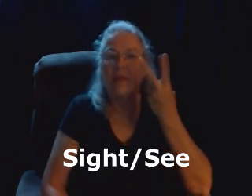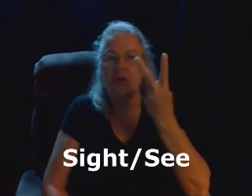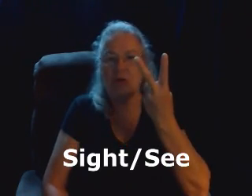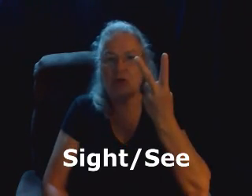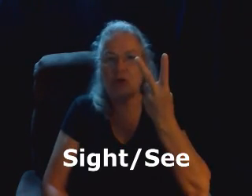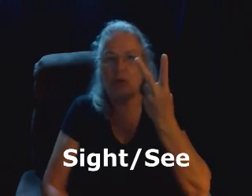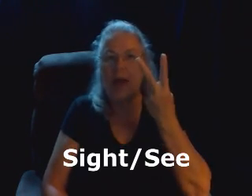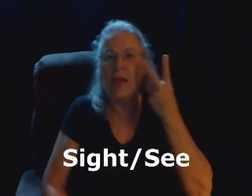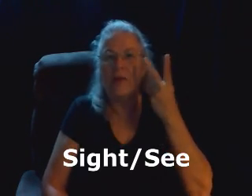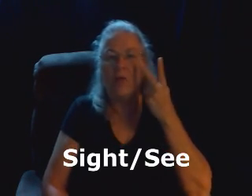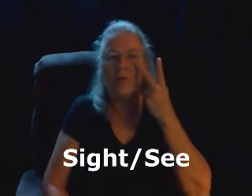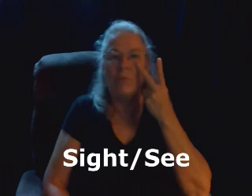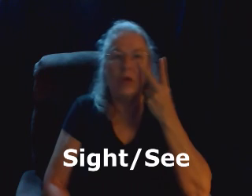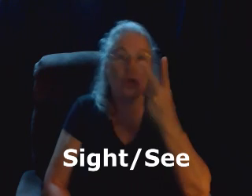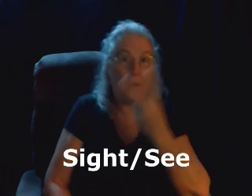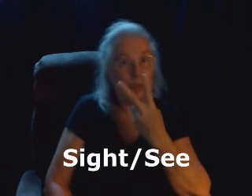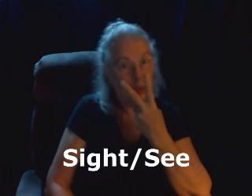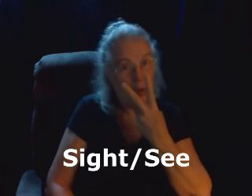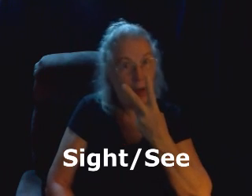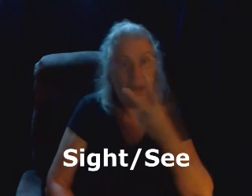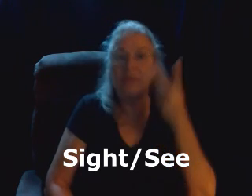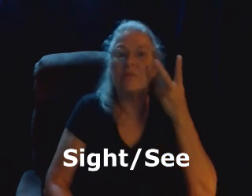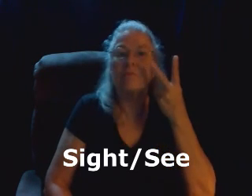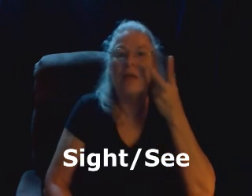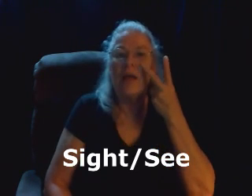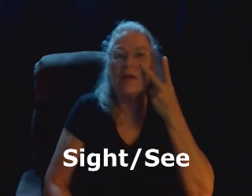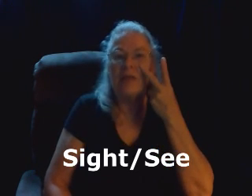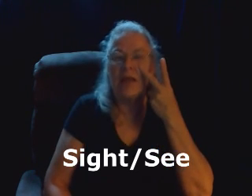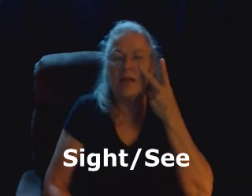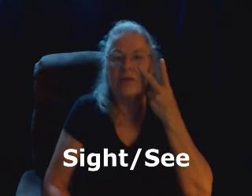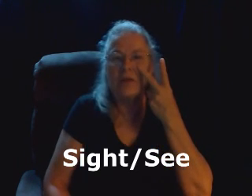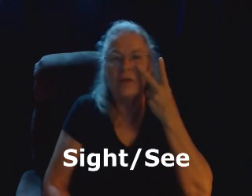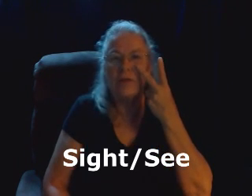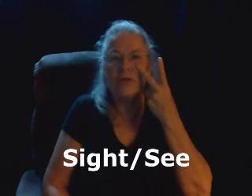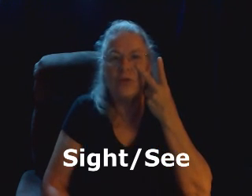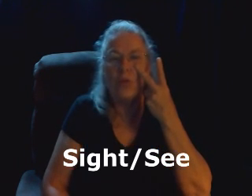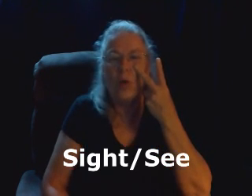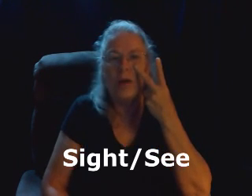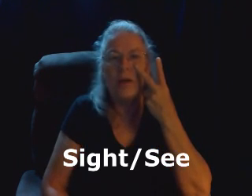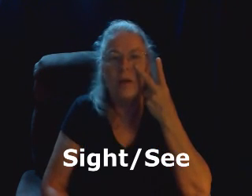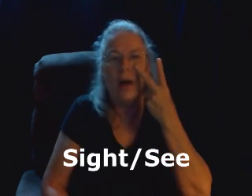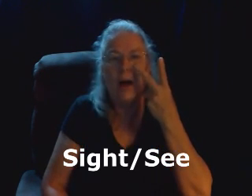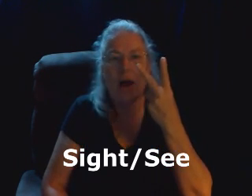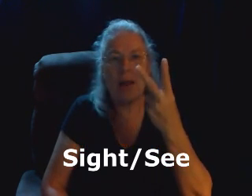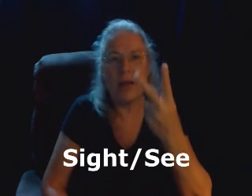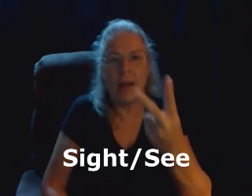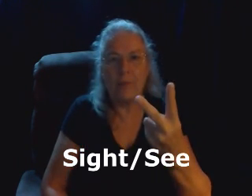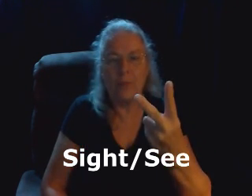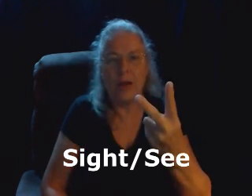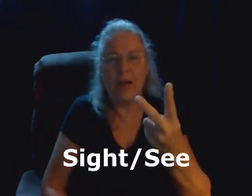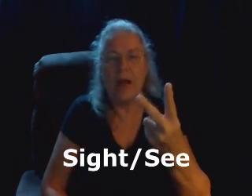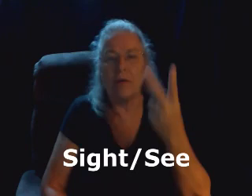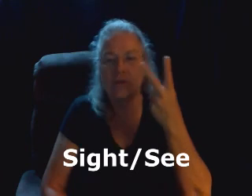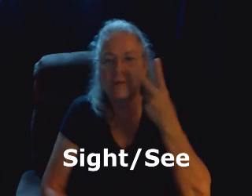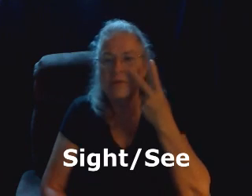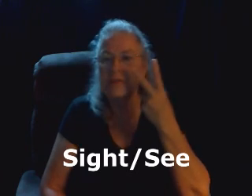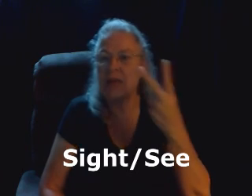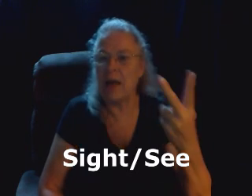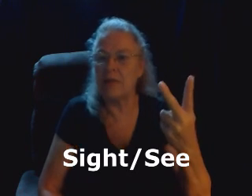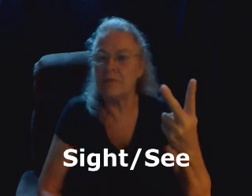Two hand, because you have two eyes, take it to the one eye, and bring it out. Sight.